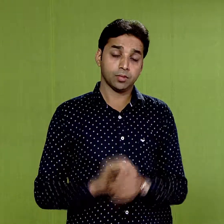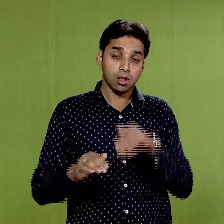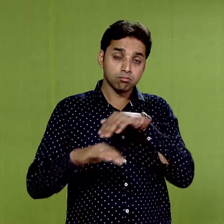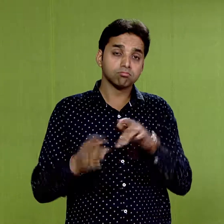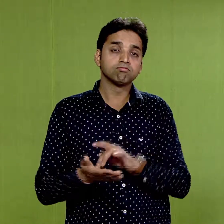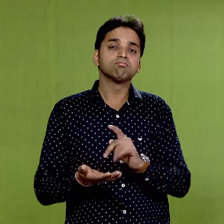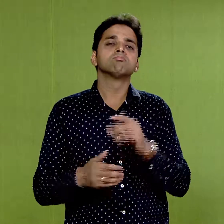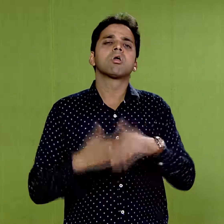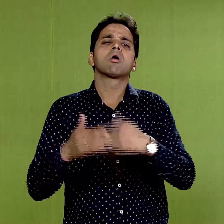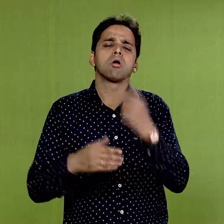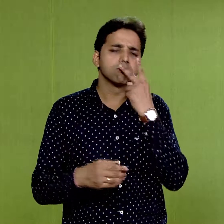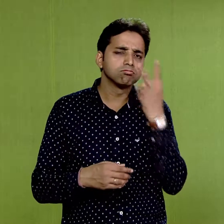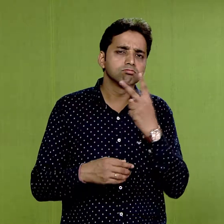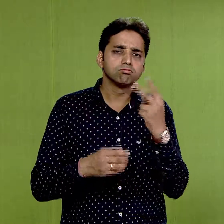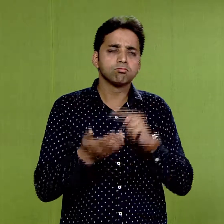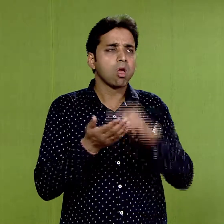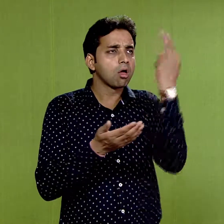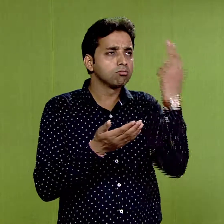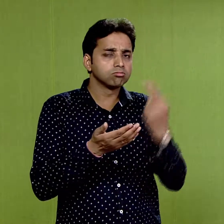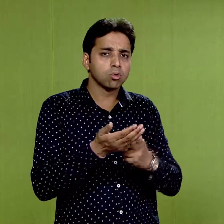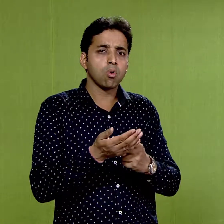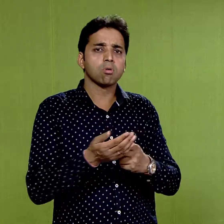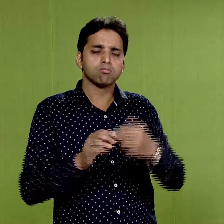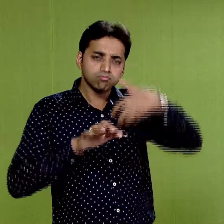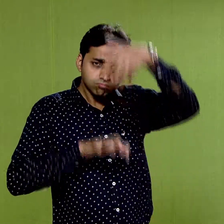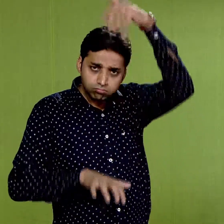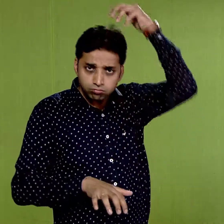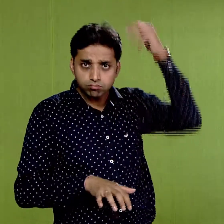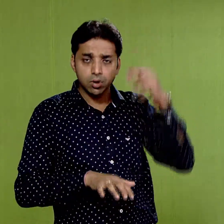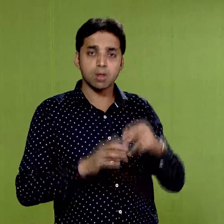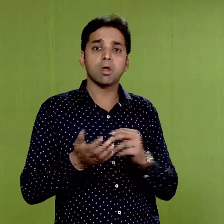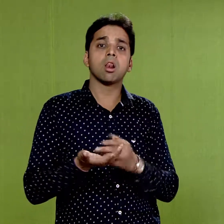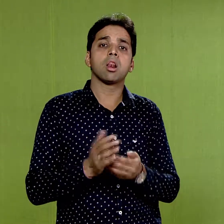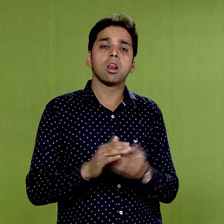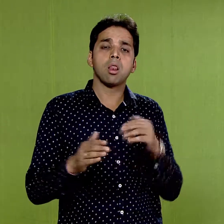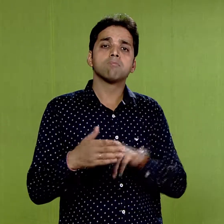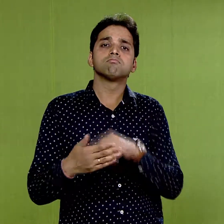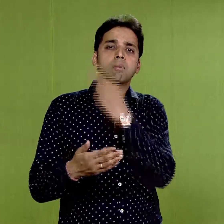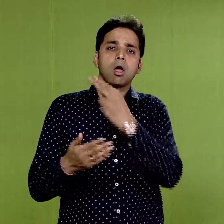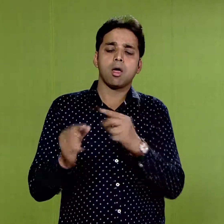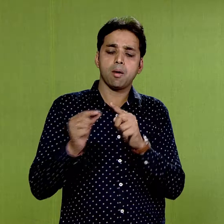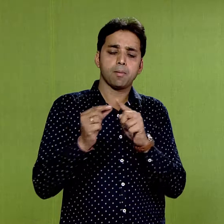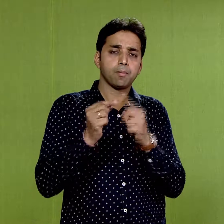have drawings and paintings of animals by prehistoric humans.